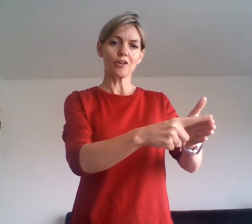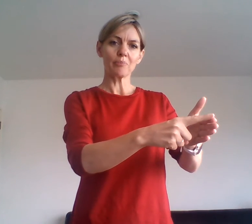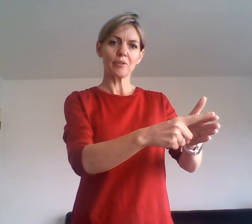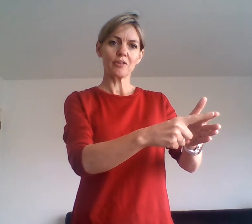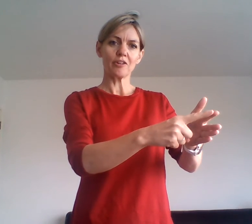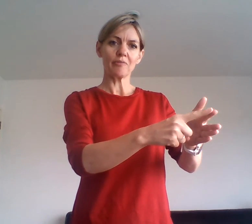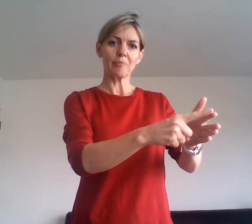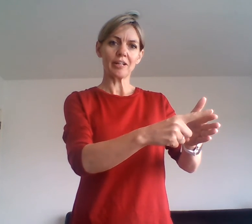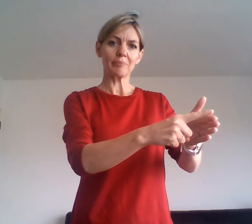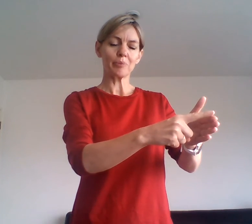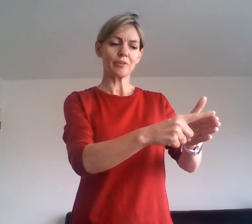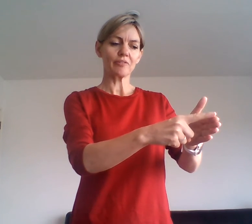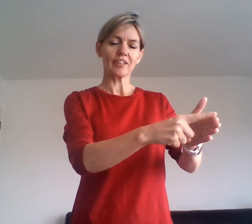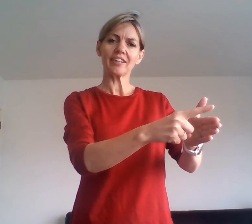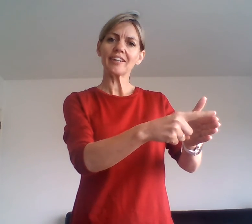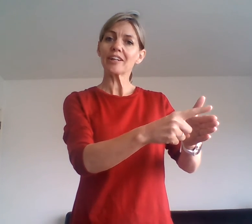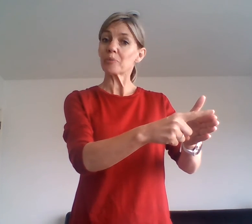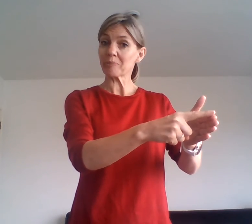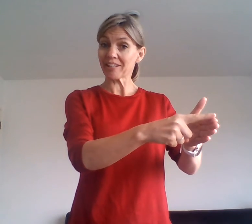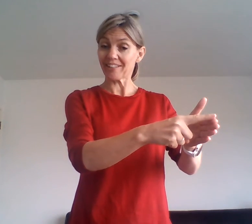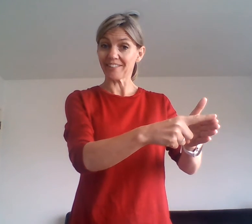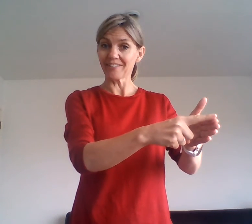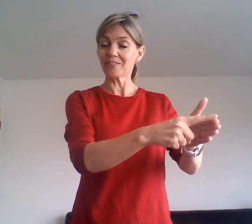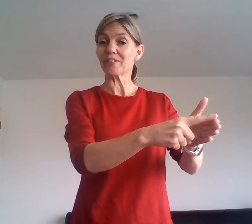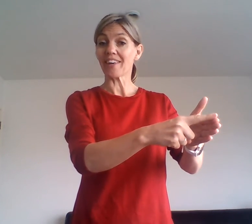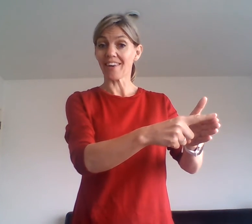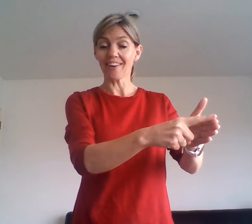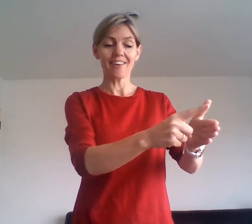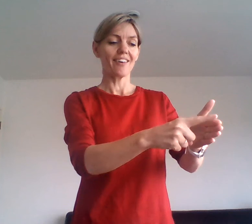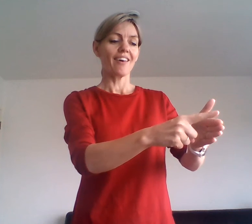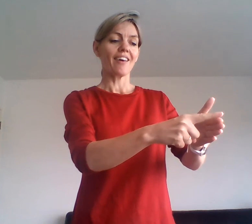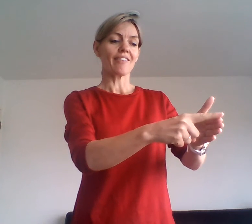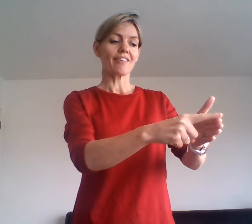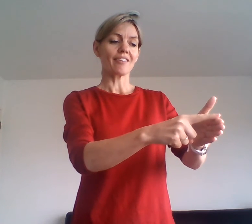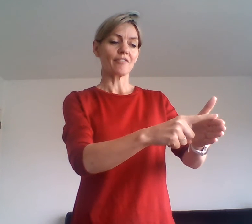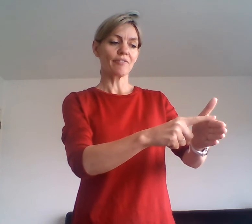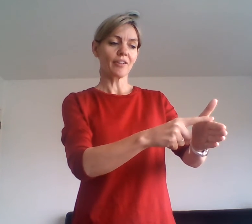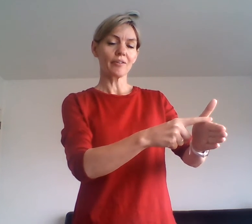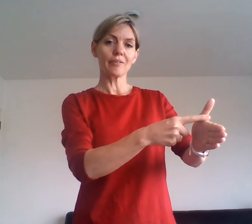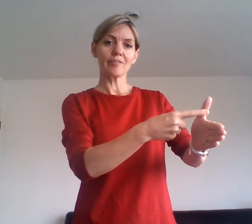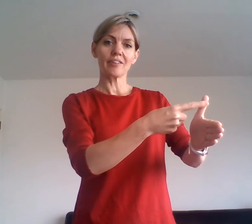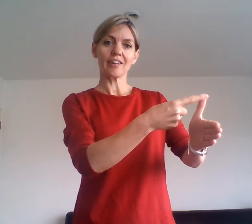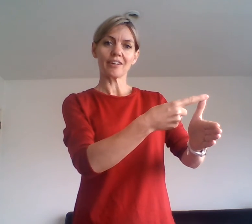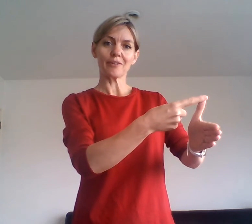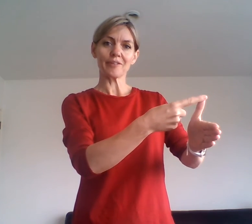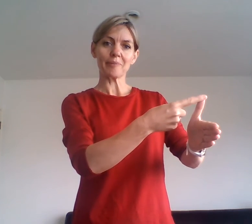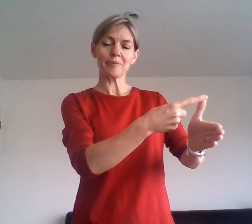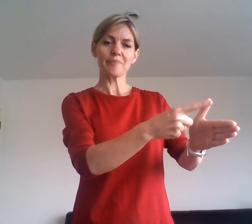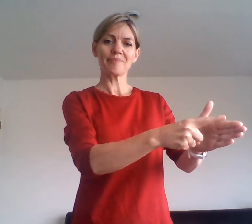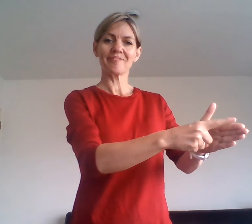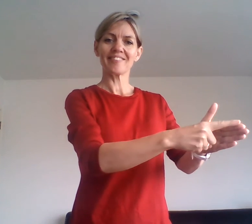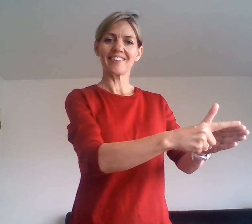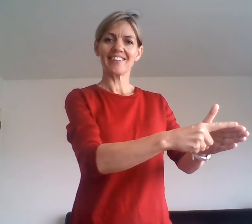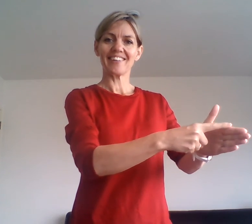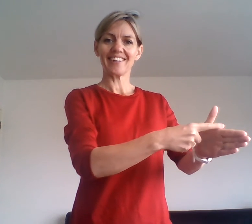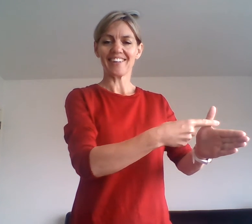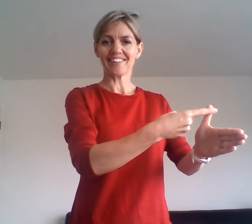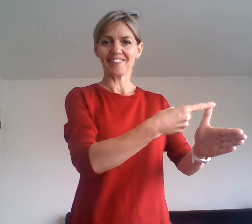top of my pointer finger here, like where my E is for egg and then it follows and goes up. Egg.